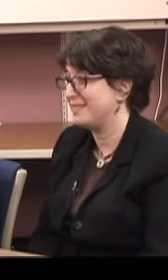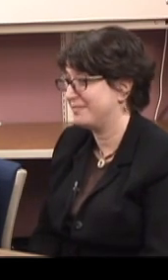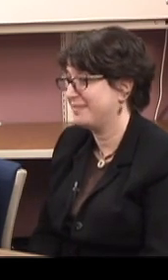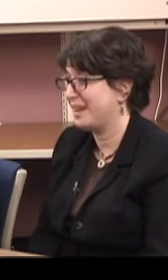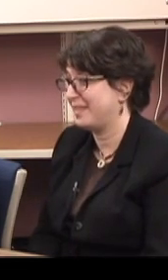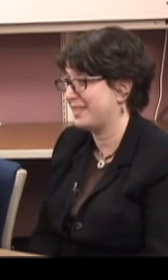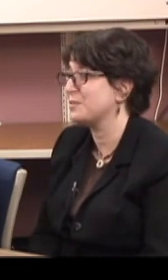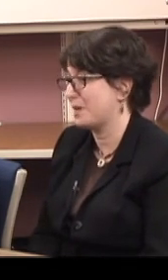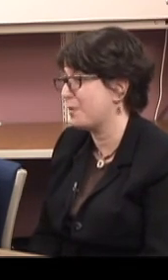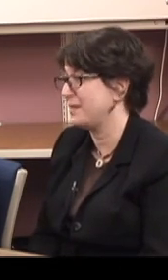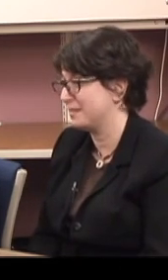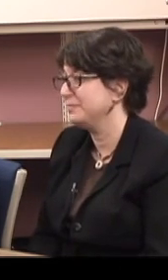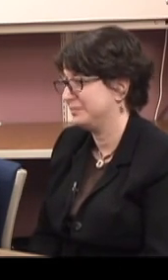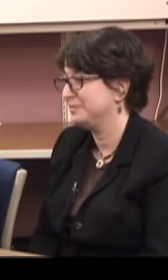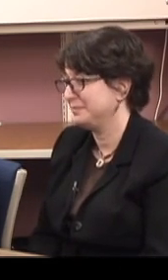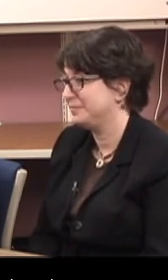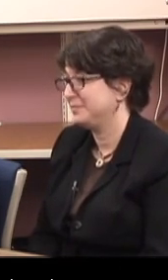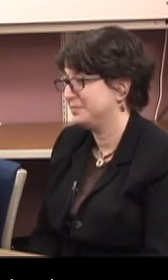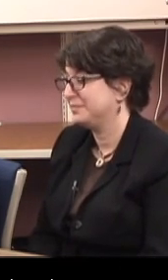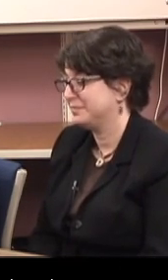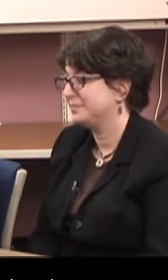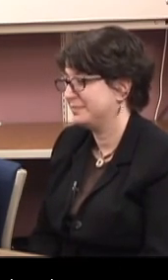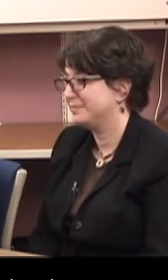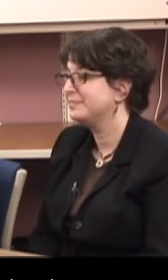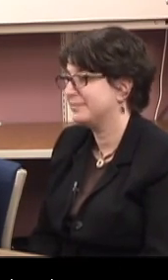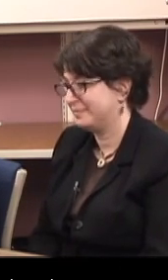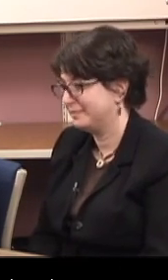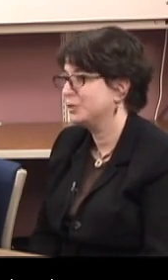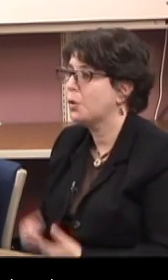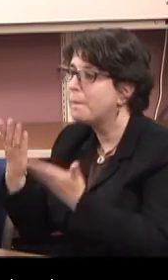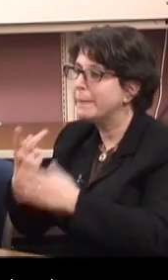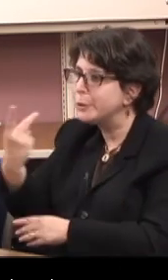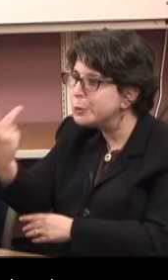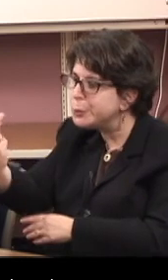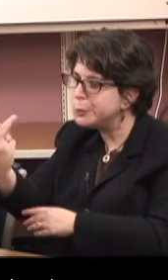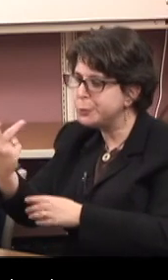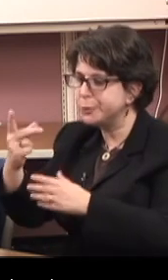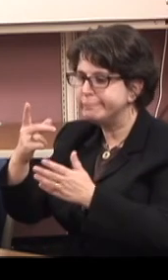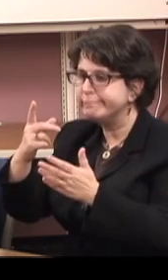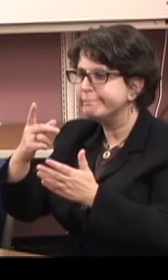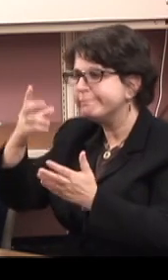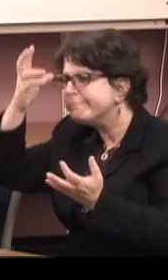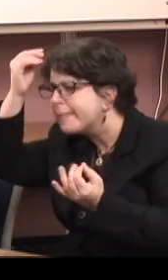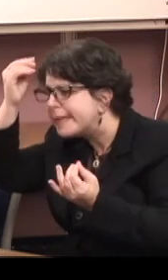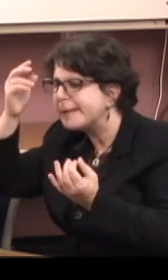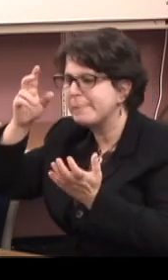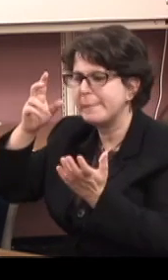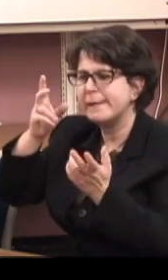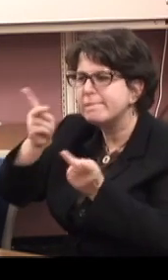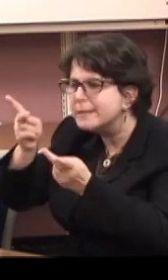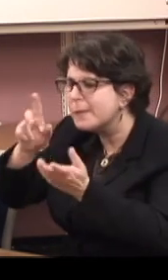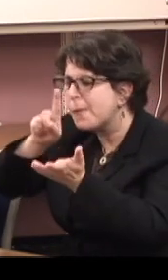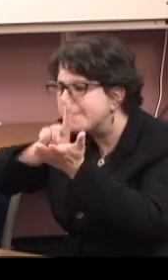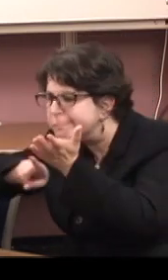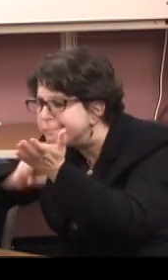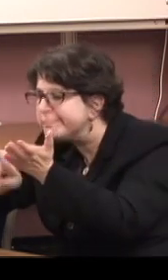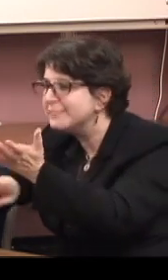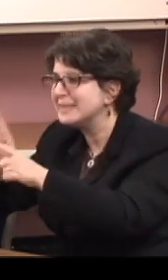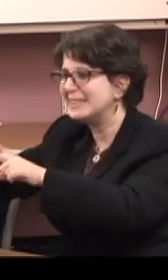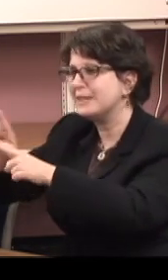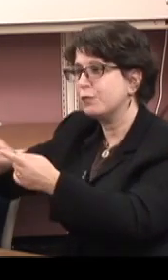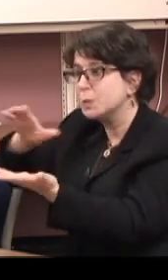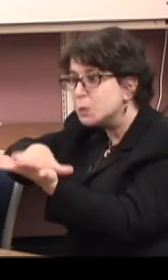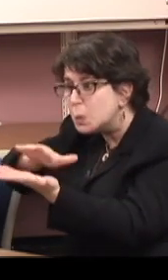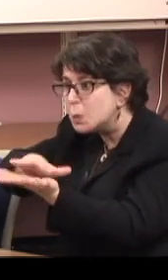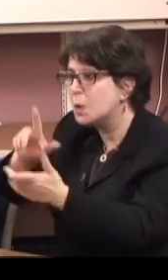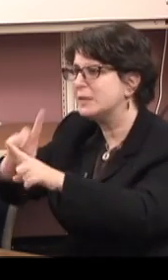Yes. That's what I want. Okay. So we may look at some schools or some training programs that could help you learn